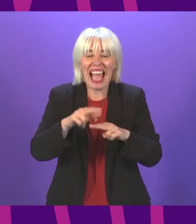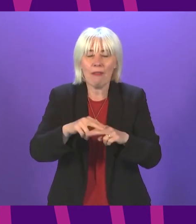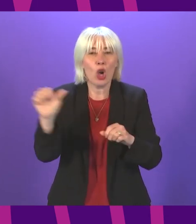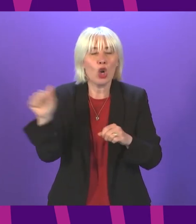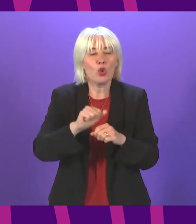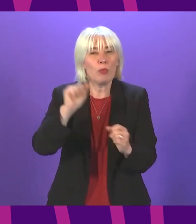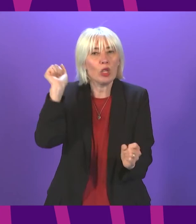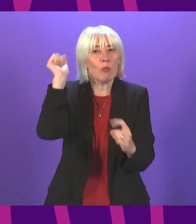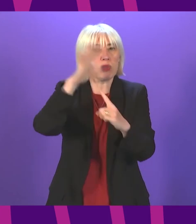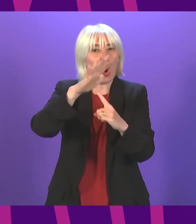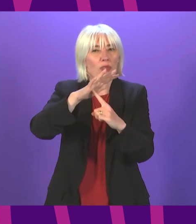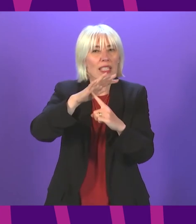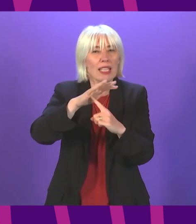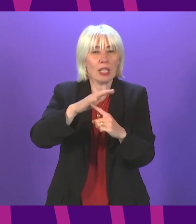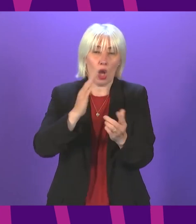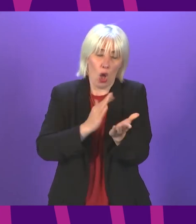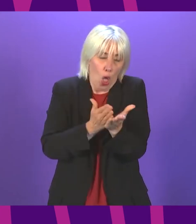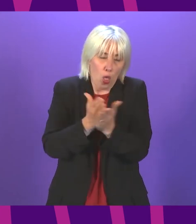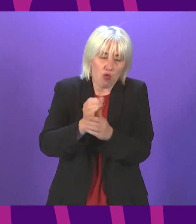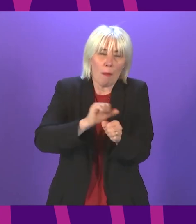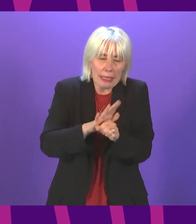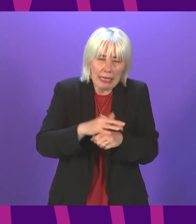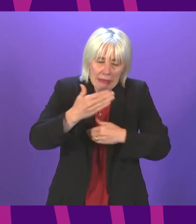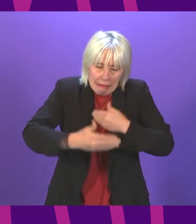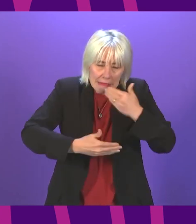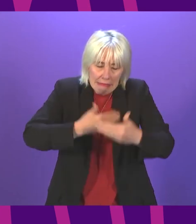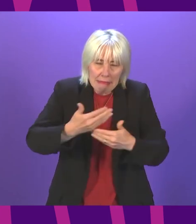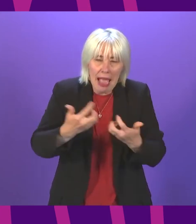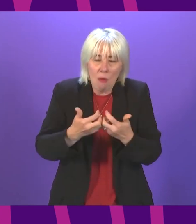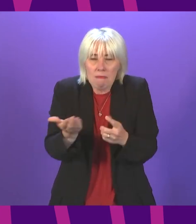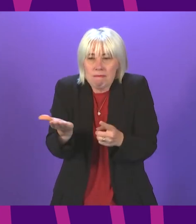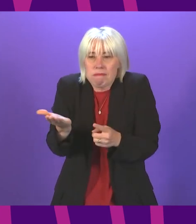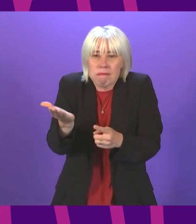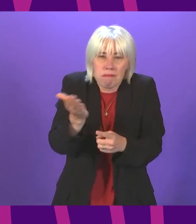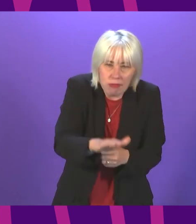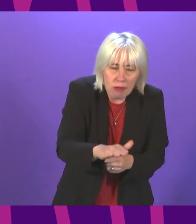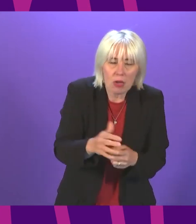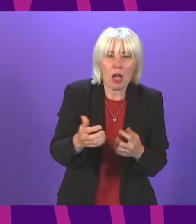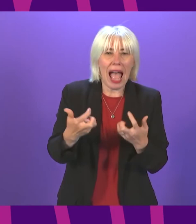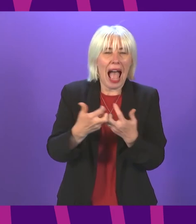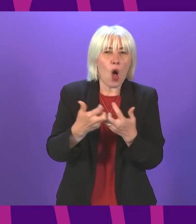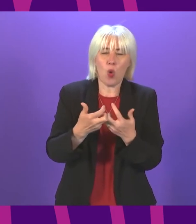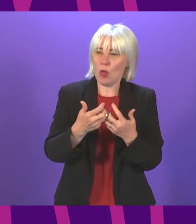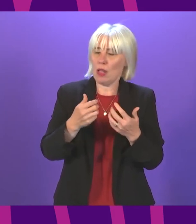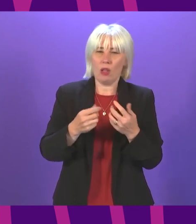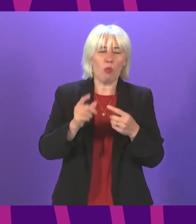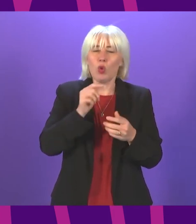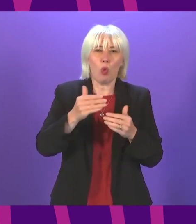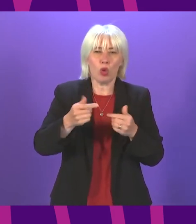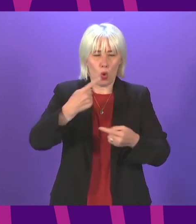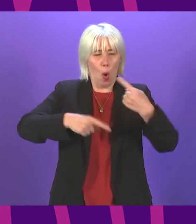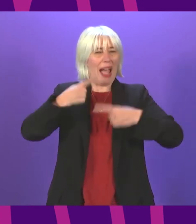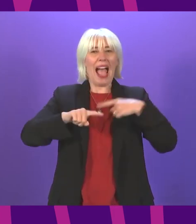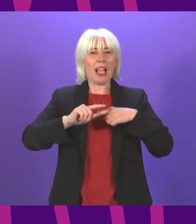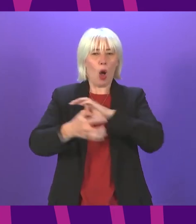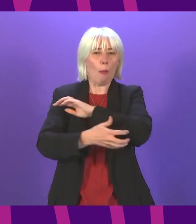priority of not just getting through this pandemic but recovering from the pandemic recovering from the steps backwards we've seen